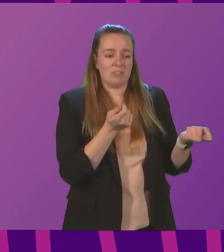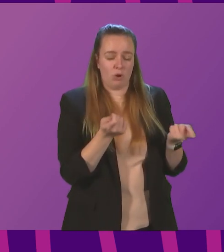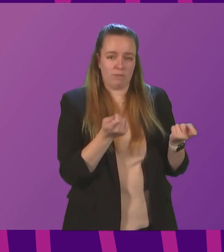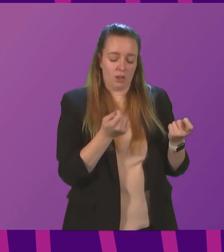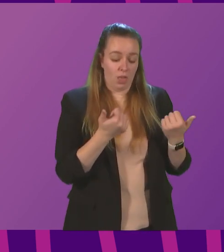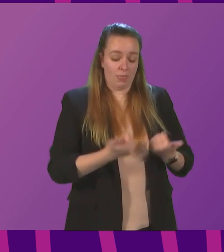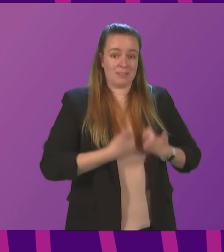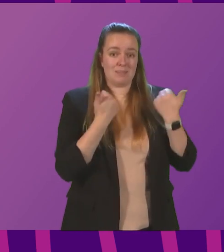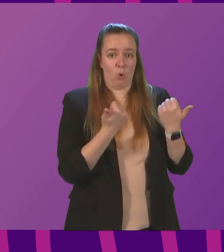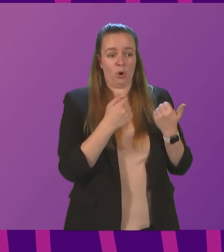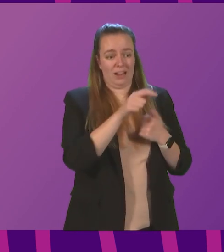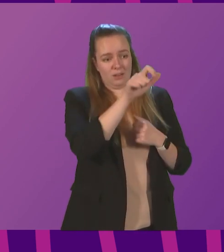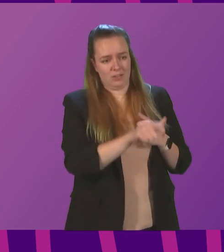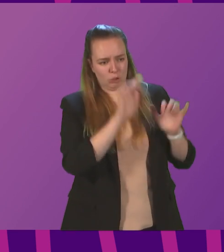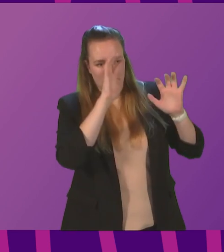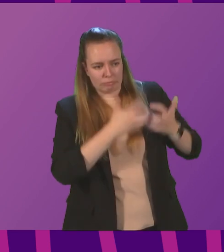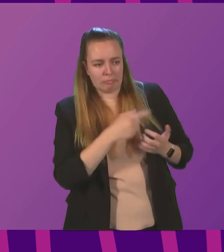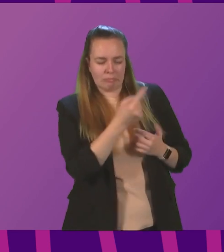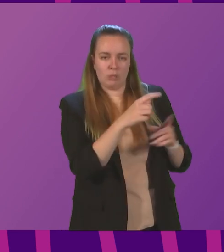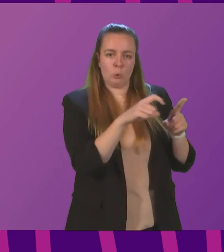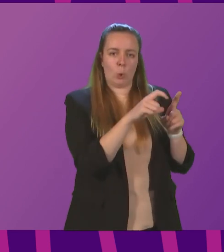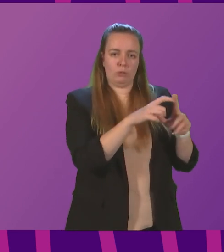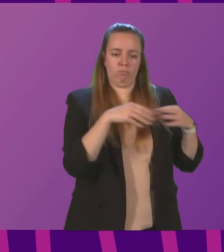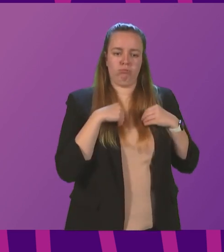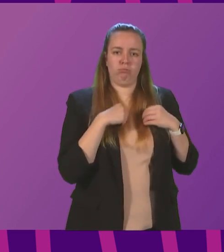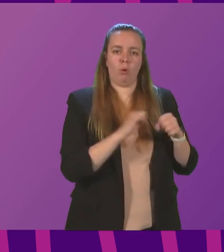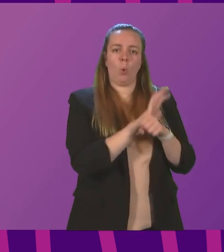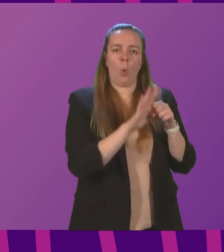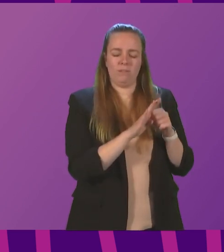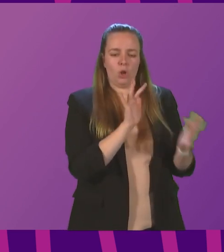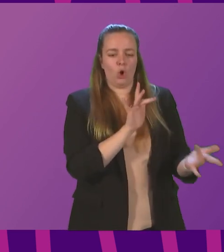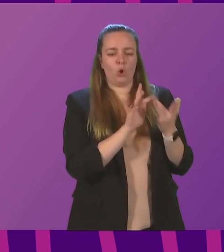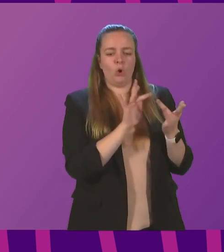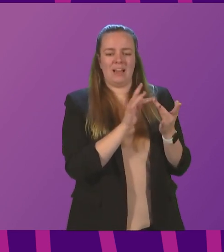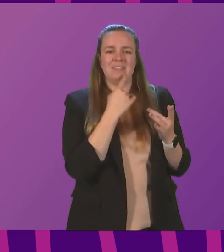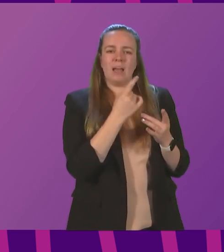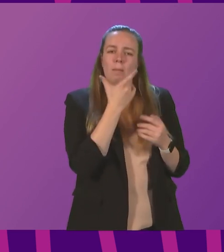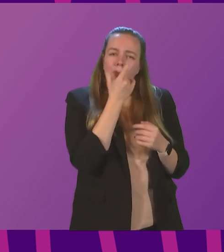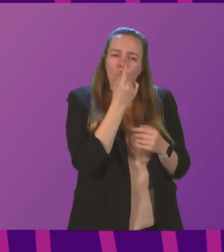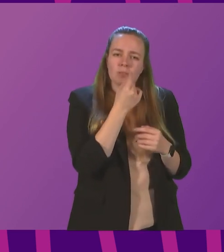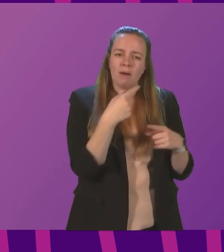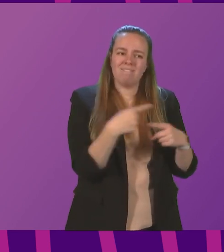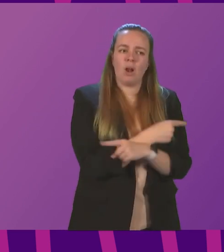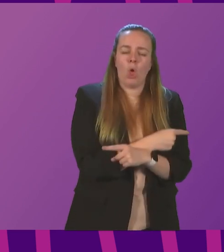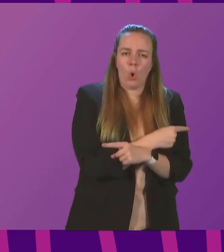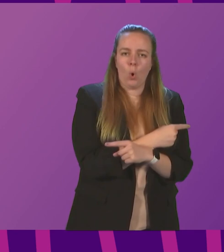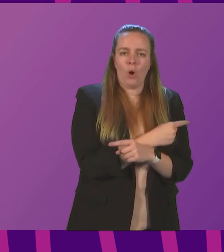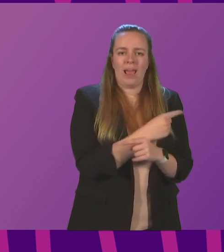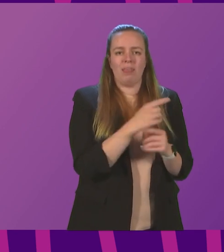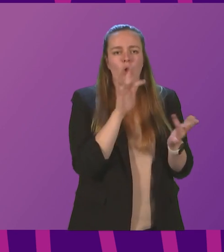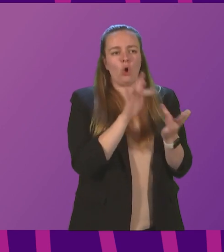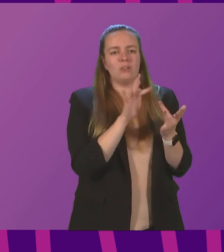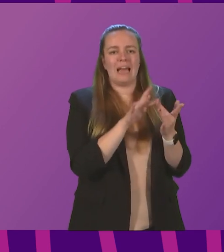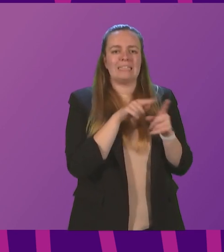morning, a concerned constituent whose daughter has Covid contacted me about a potential flaw in the Scottish contact and trace